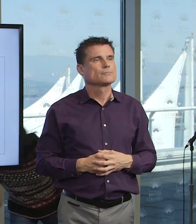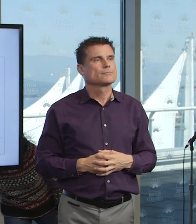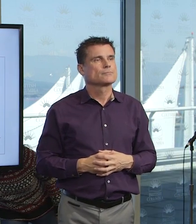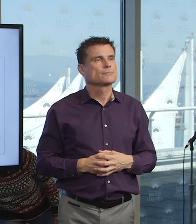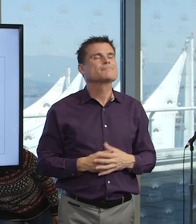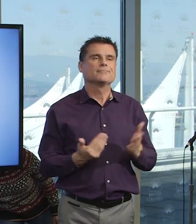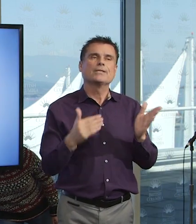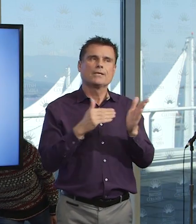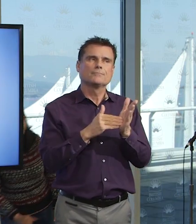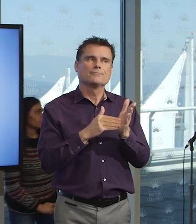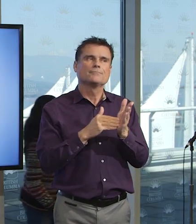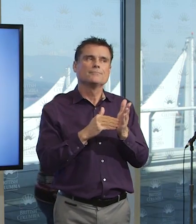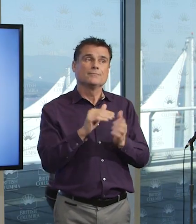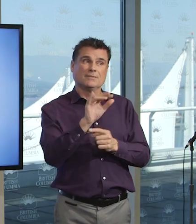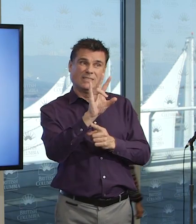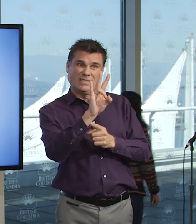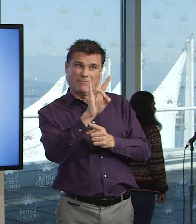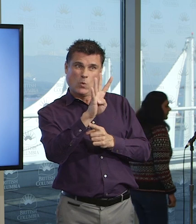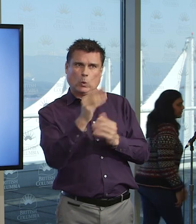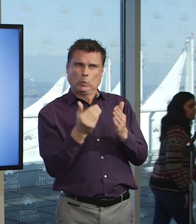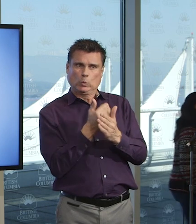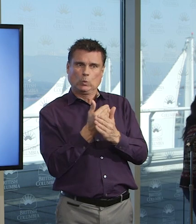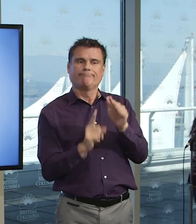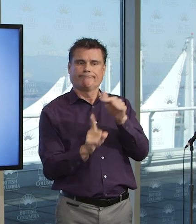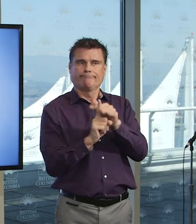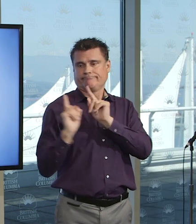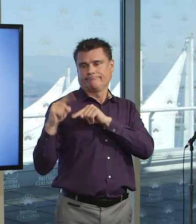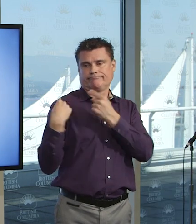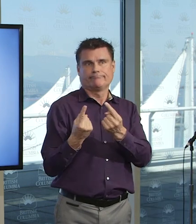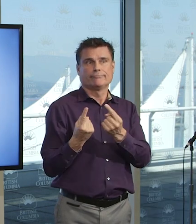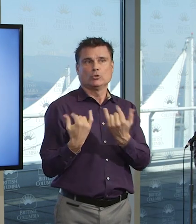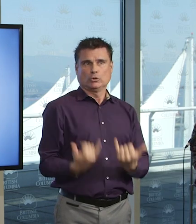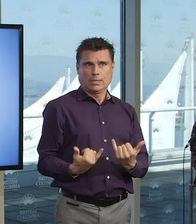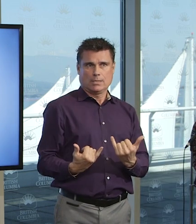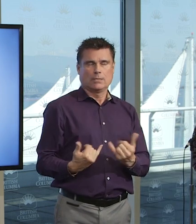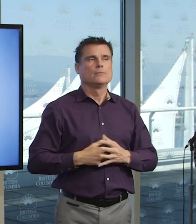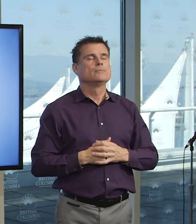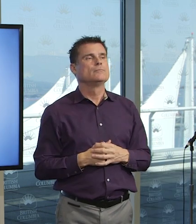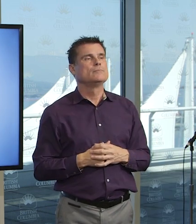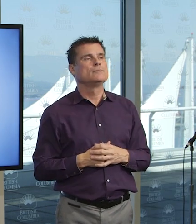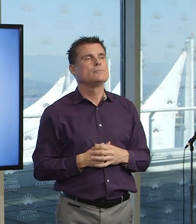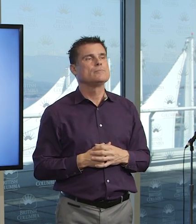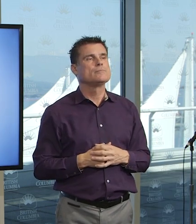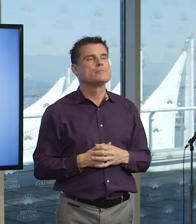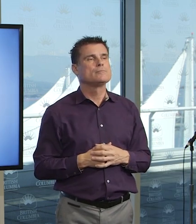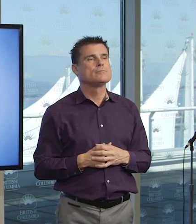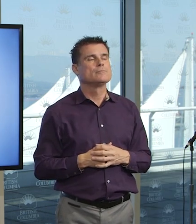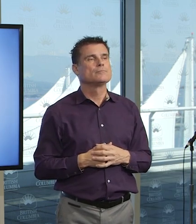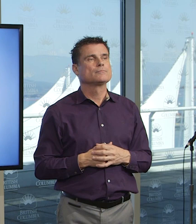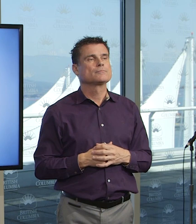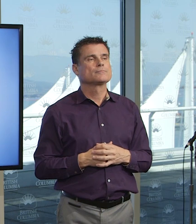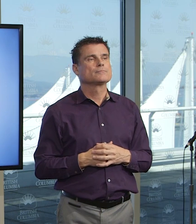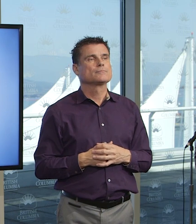74 additional cases today. And just to put it in context of some of the discussion we've had